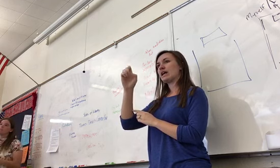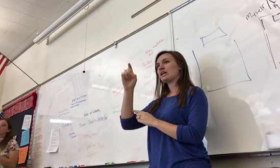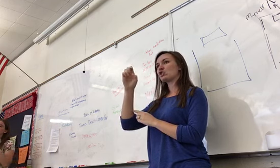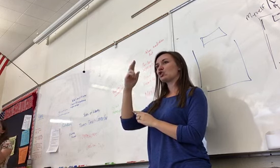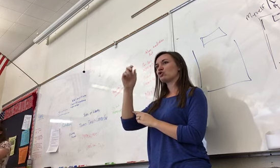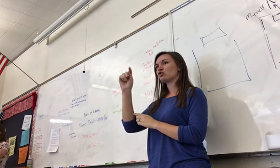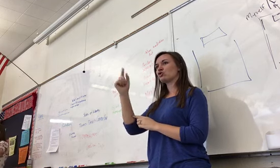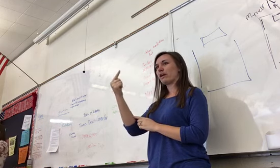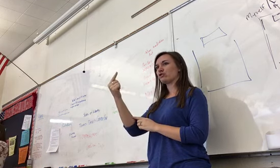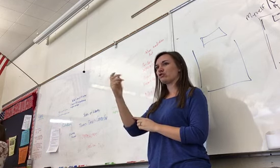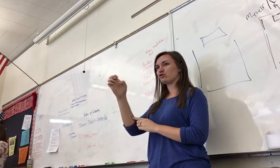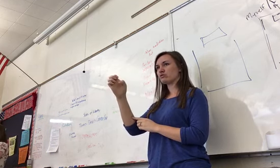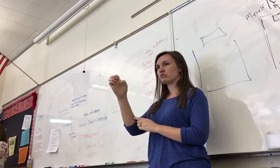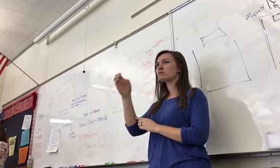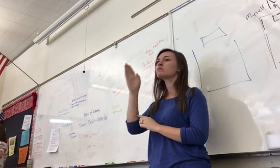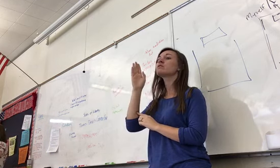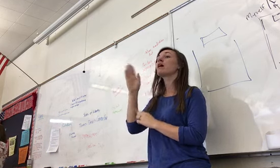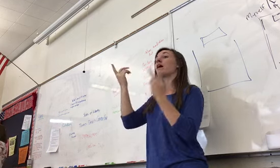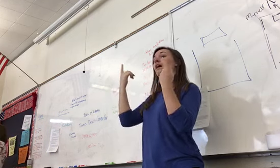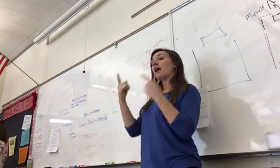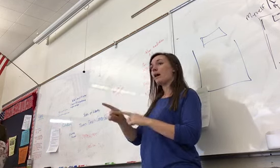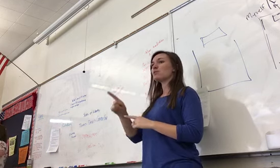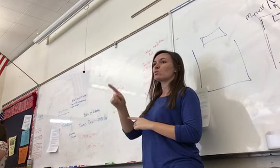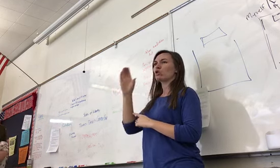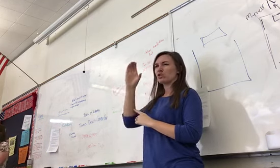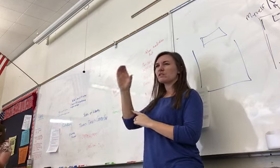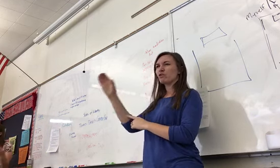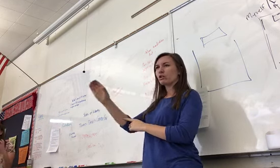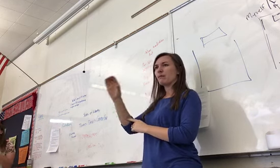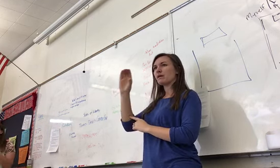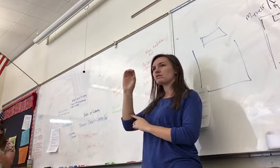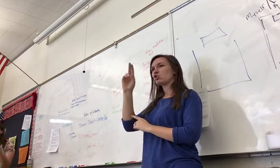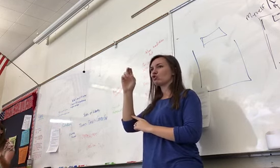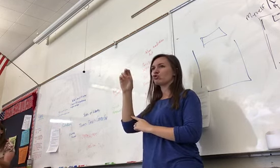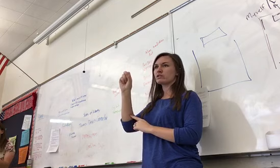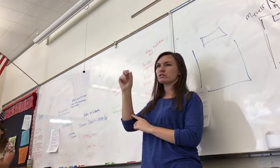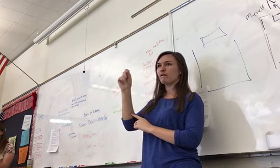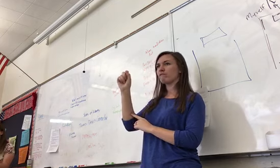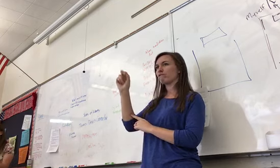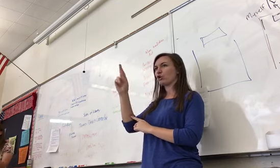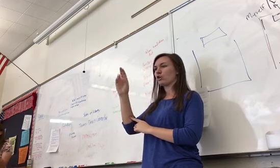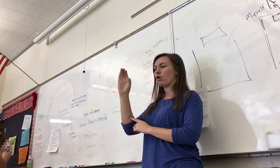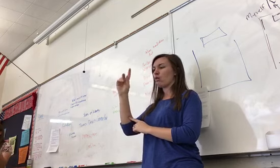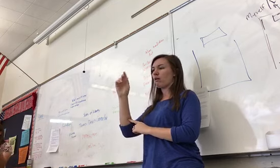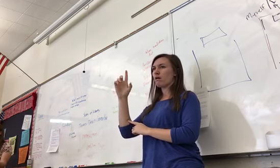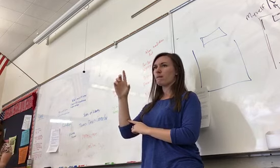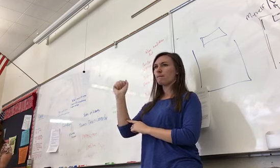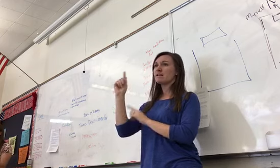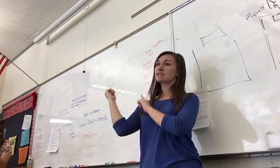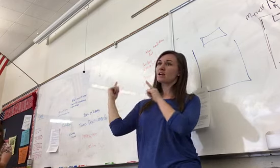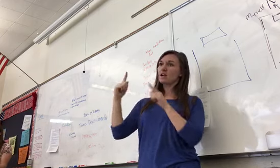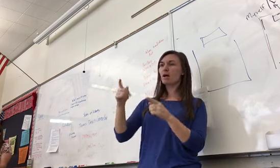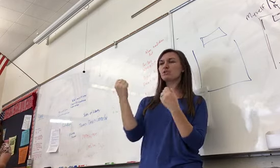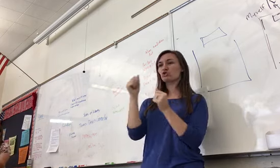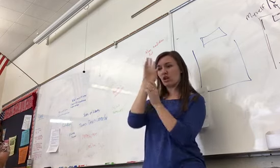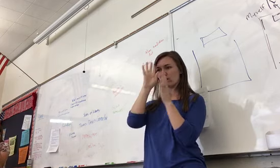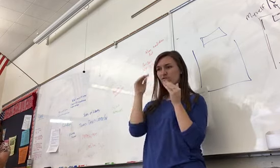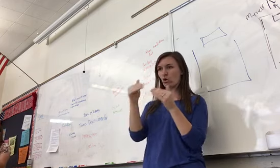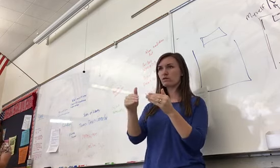when Christopher Columbus comes over. We begin to exchange goods, ideas, and especially disease. What is the most